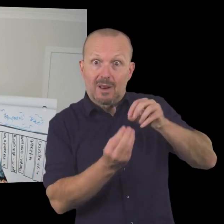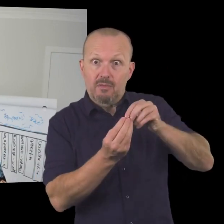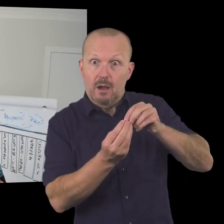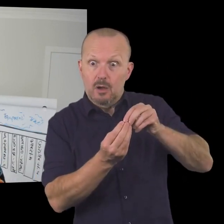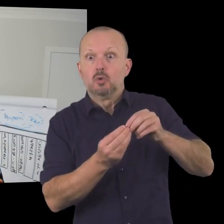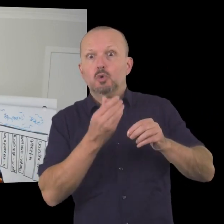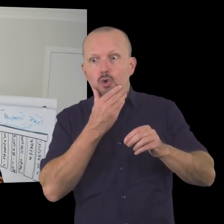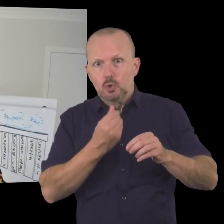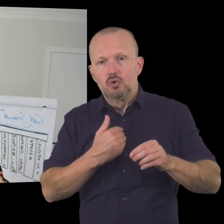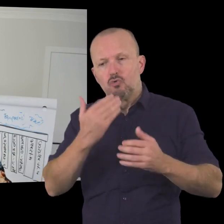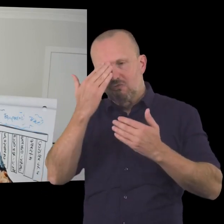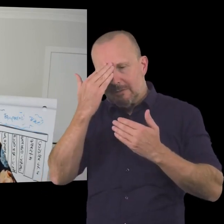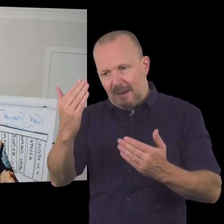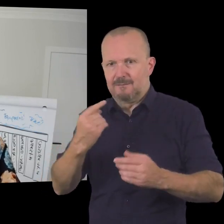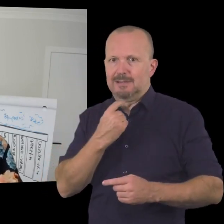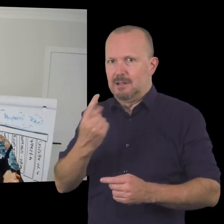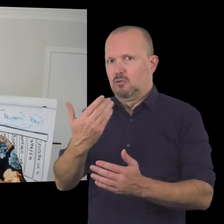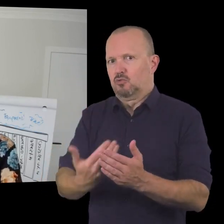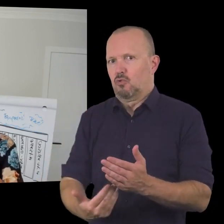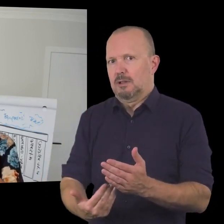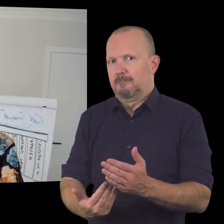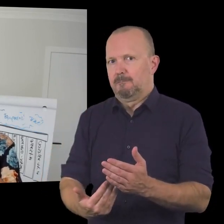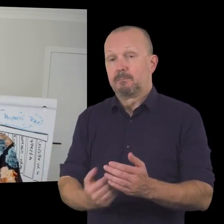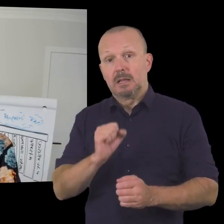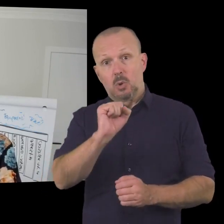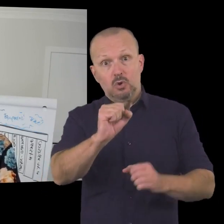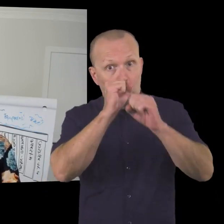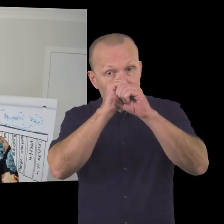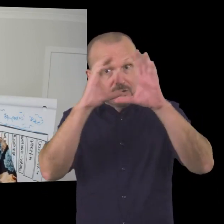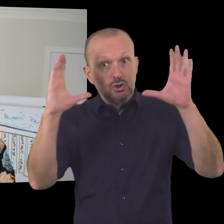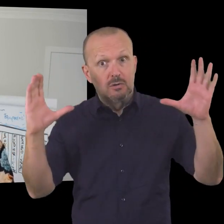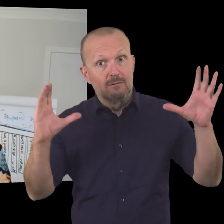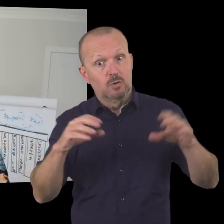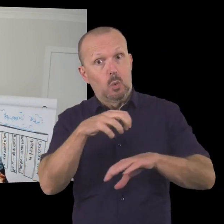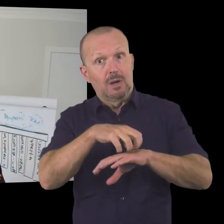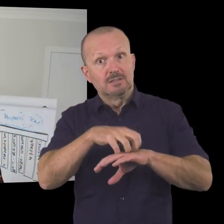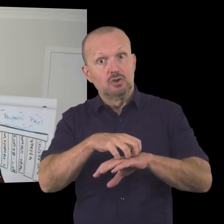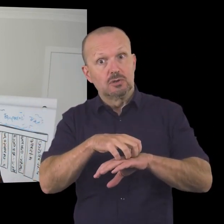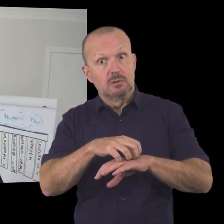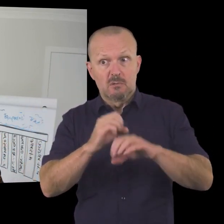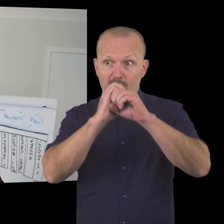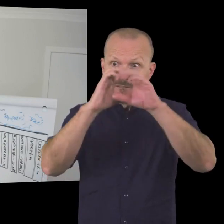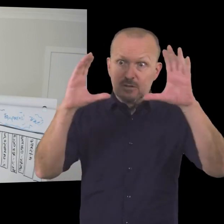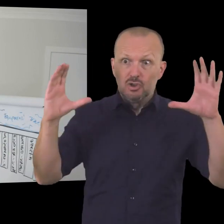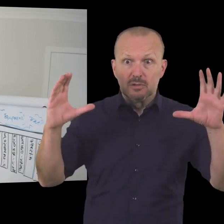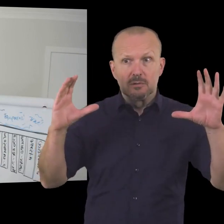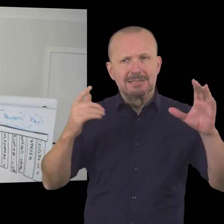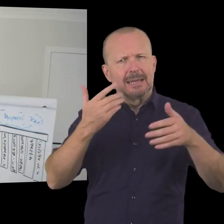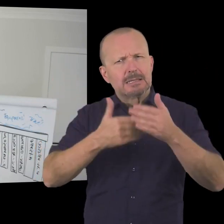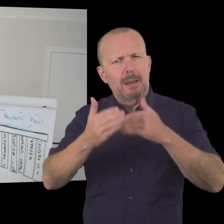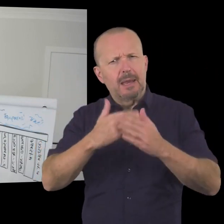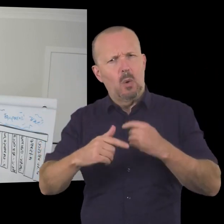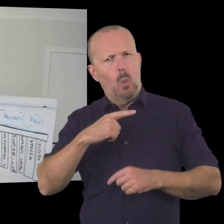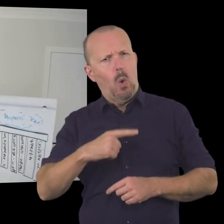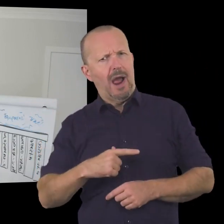you respectfully tell your story so i want you to check your vision does your vision articulate why